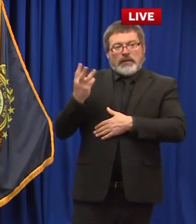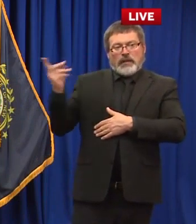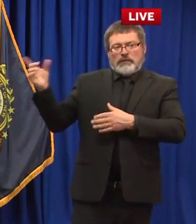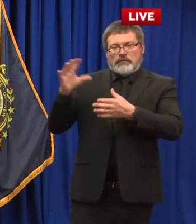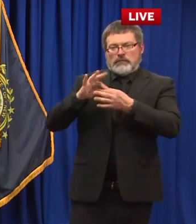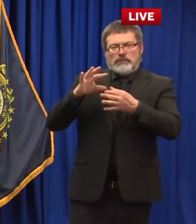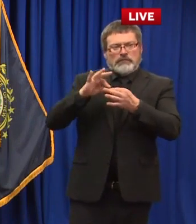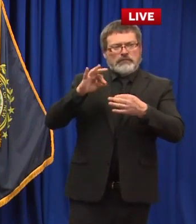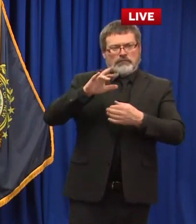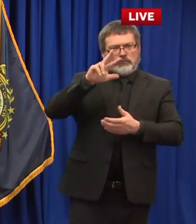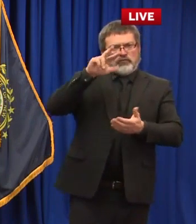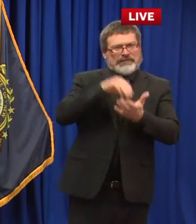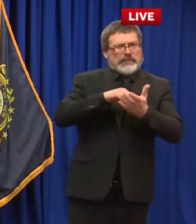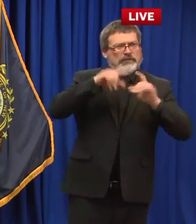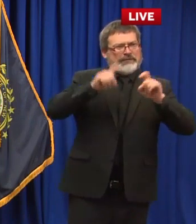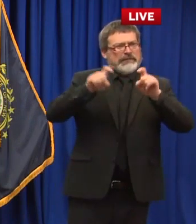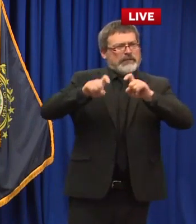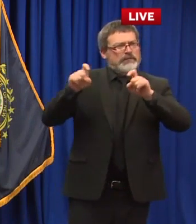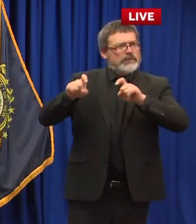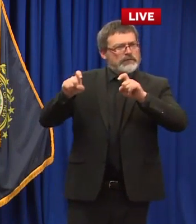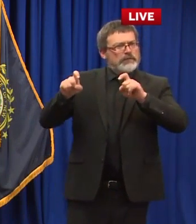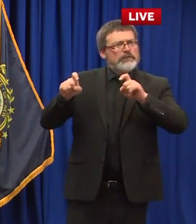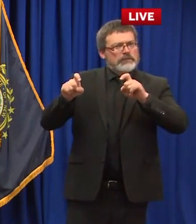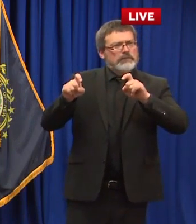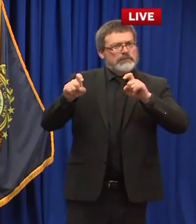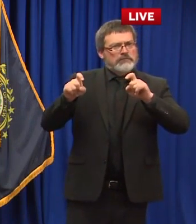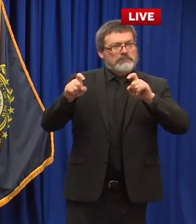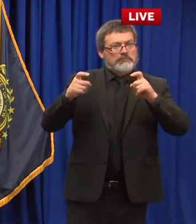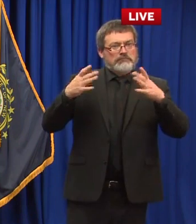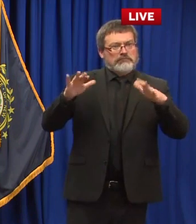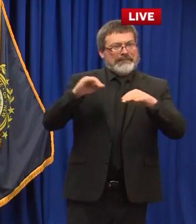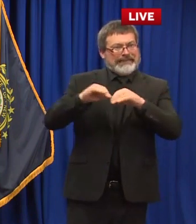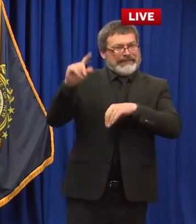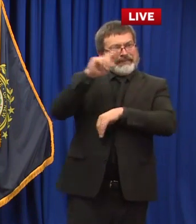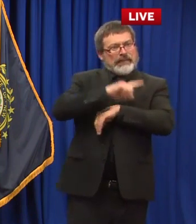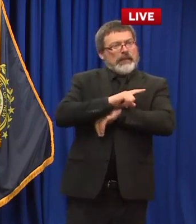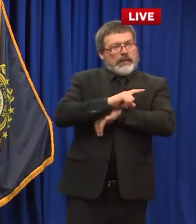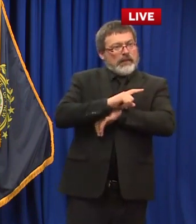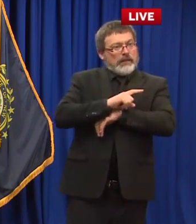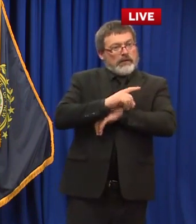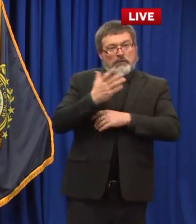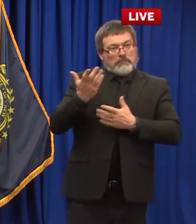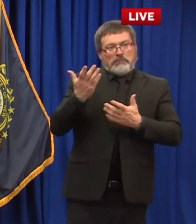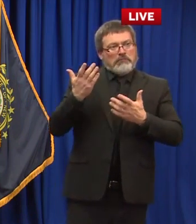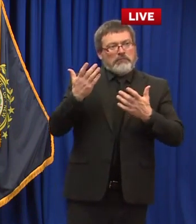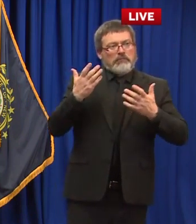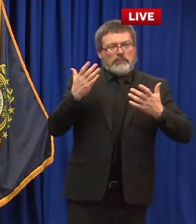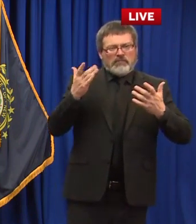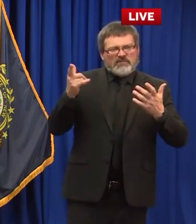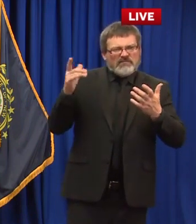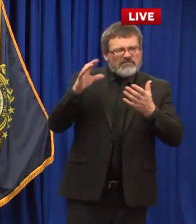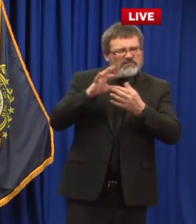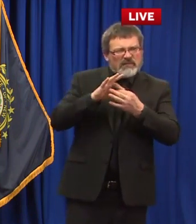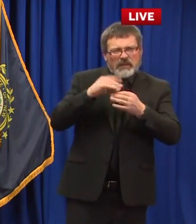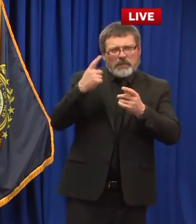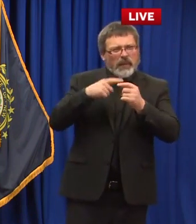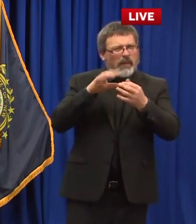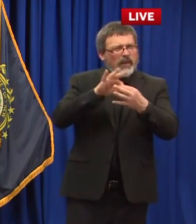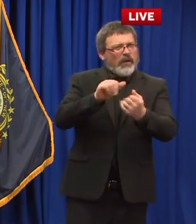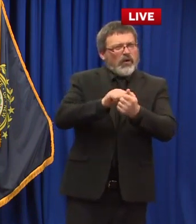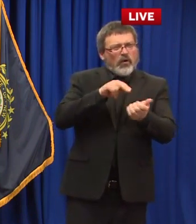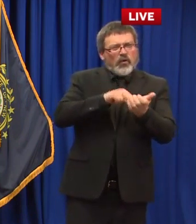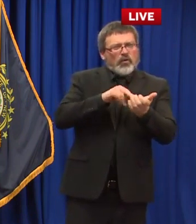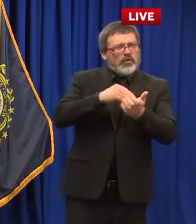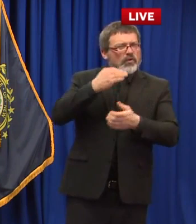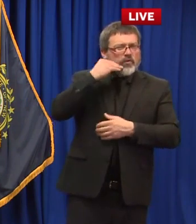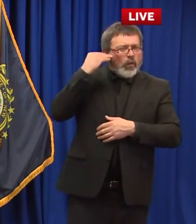weeks is that because of that uh going back to all of the long-term care facility sentinel i think you called it where you're going to go back and retest everything